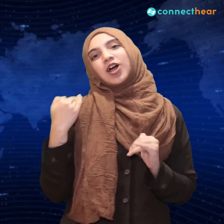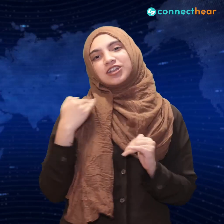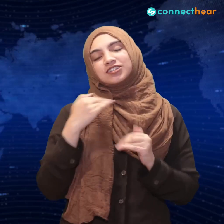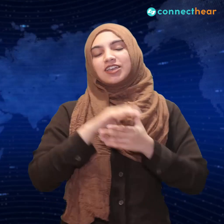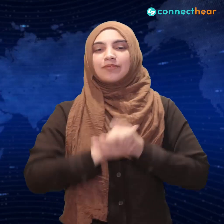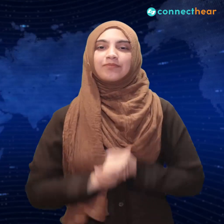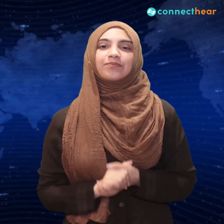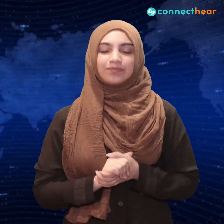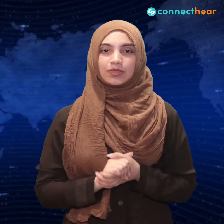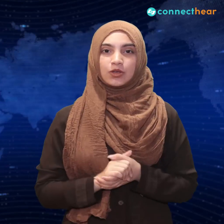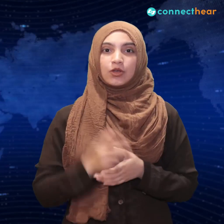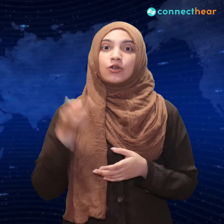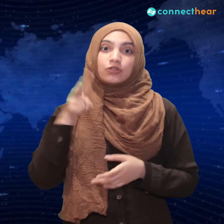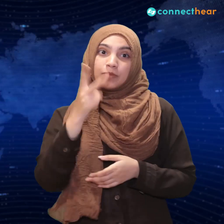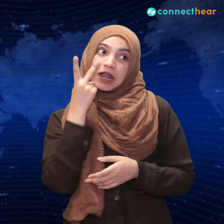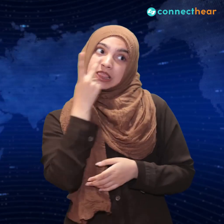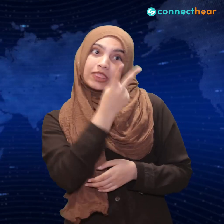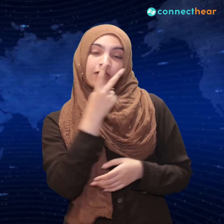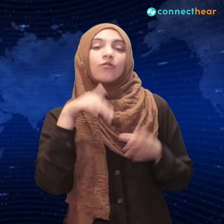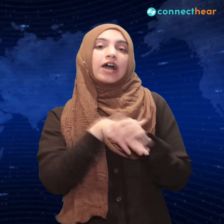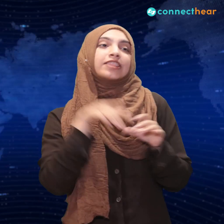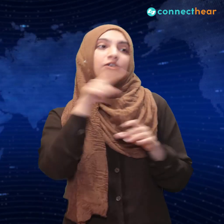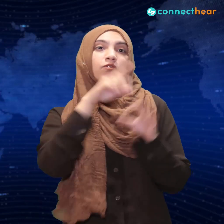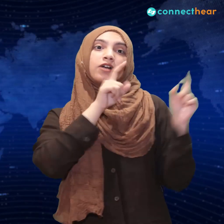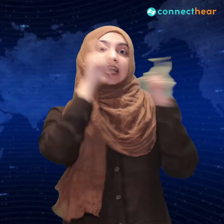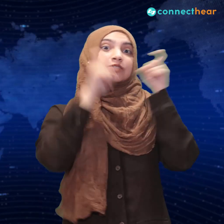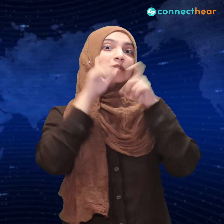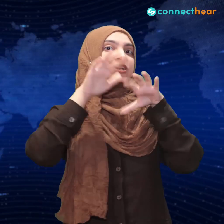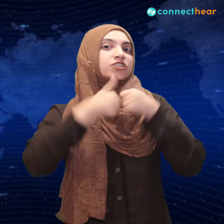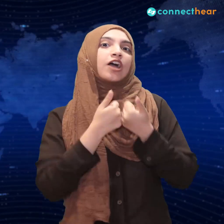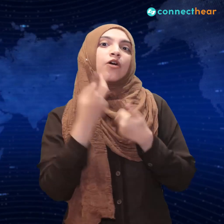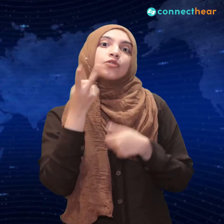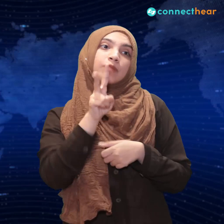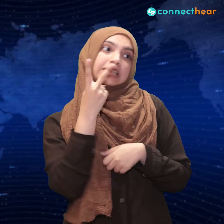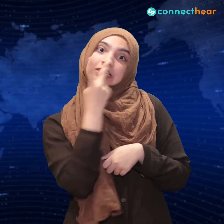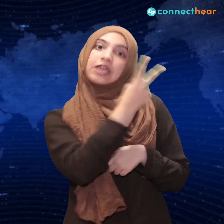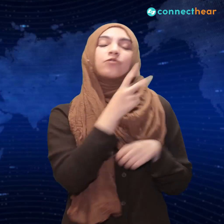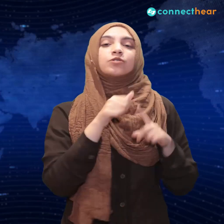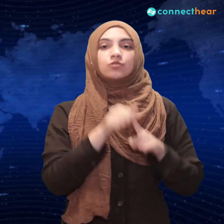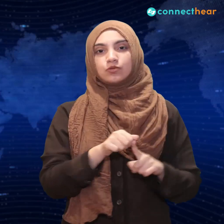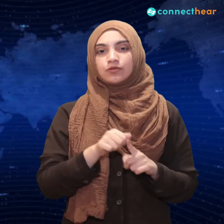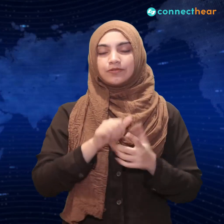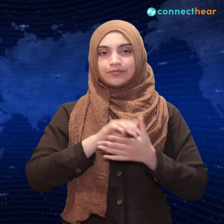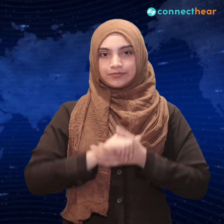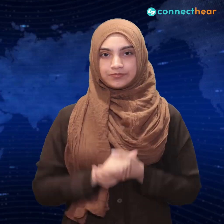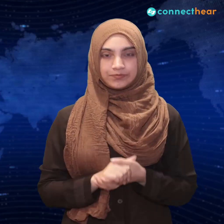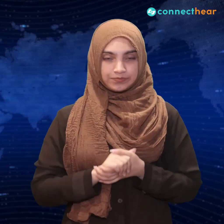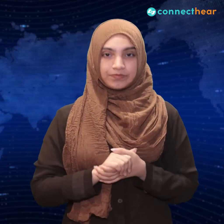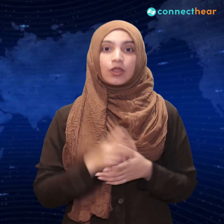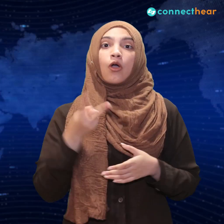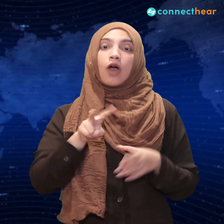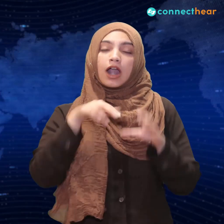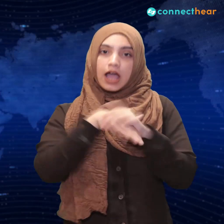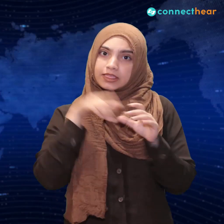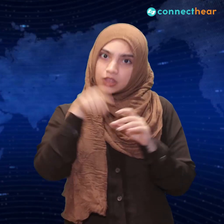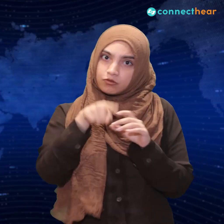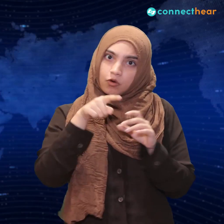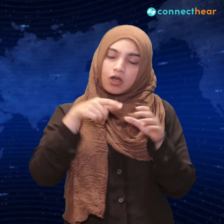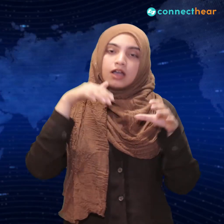Again, pay attention to how the old man reacted when he knew the protagonist actually made a terrible mistake and is most likely